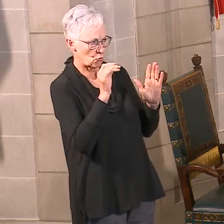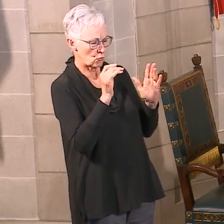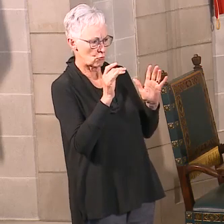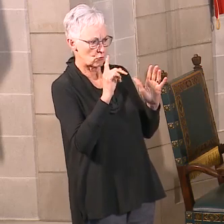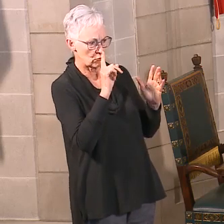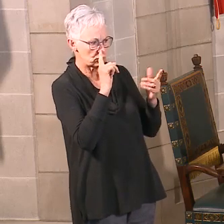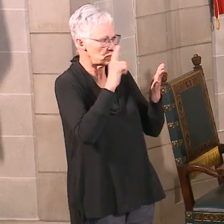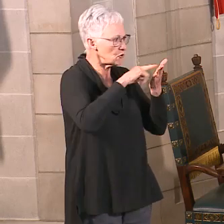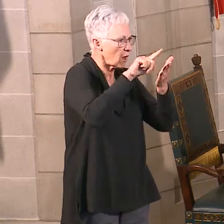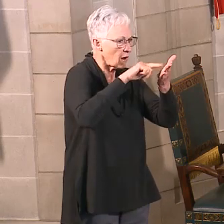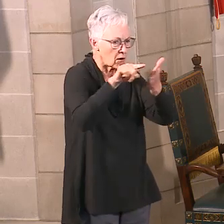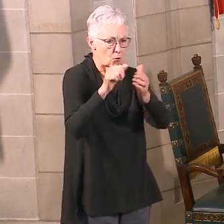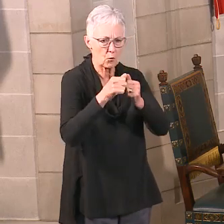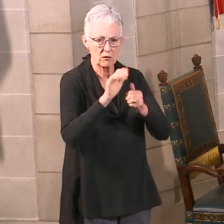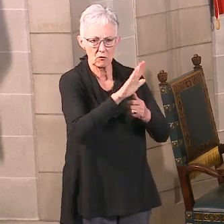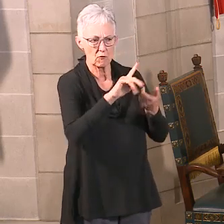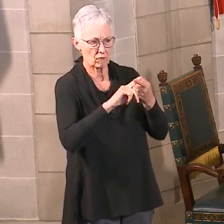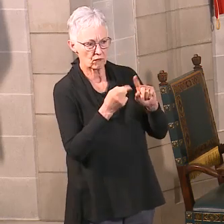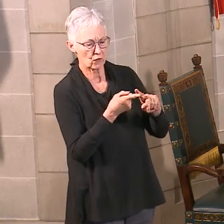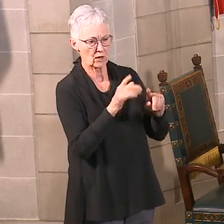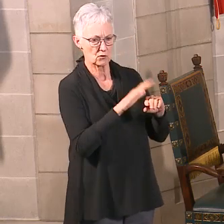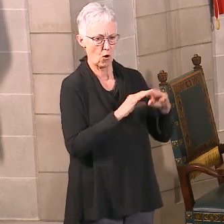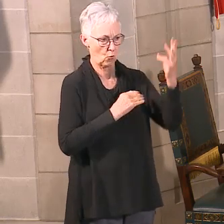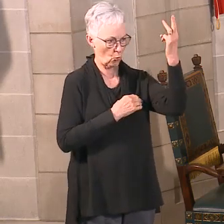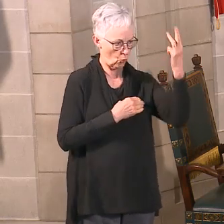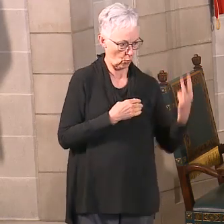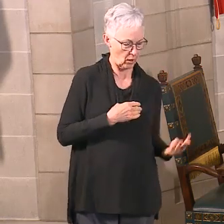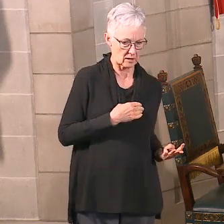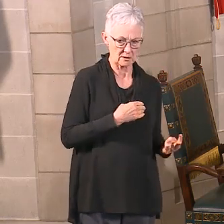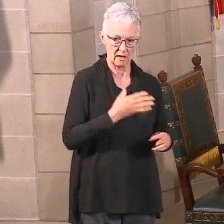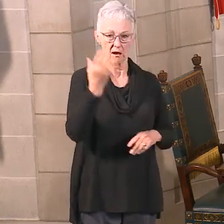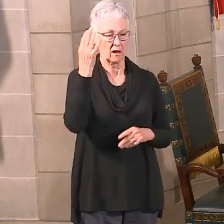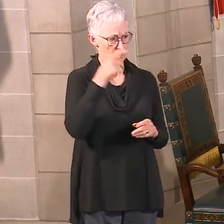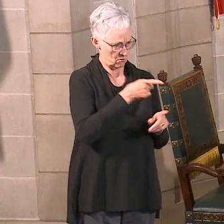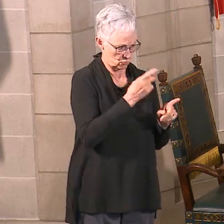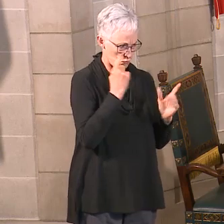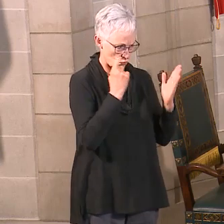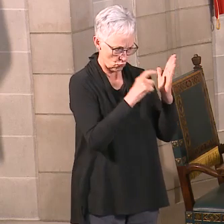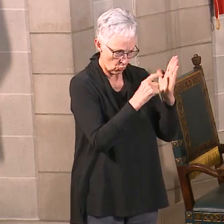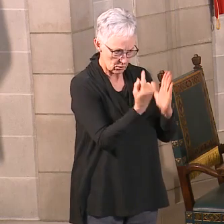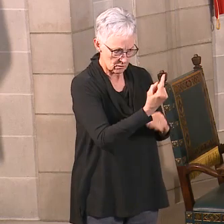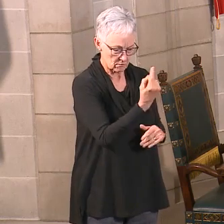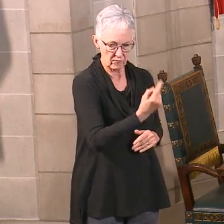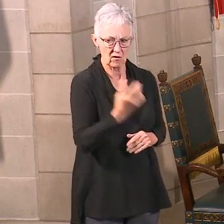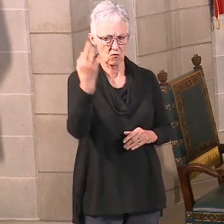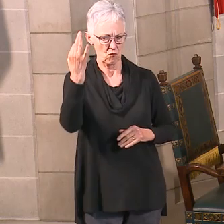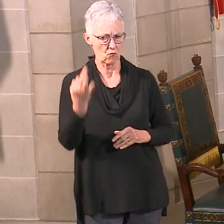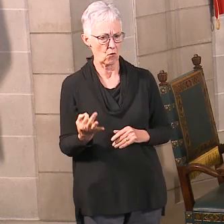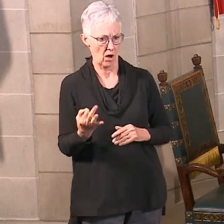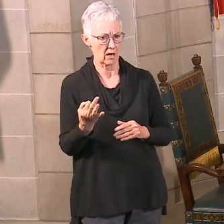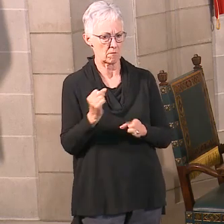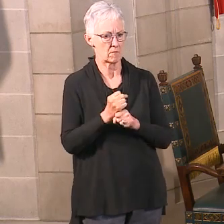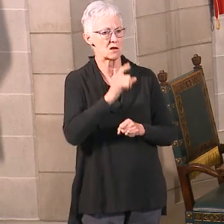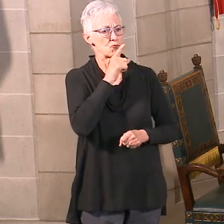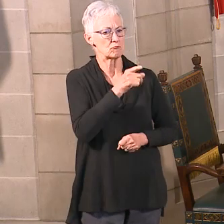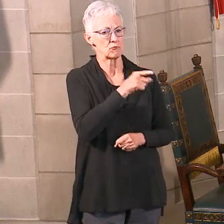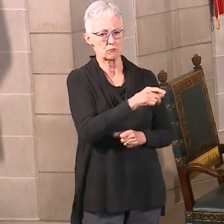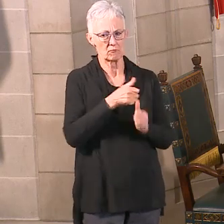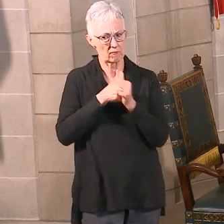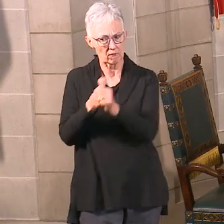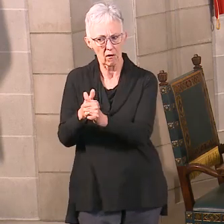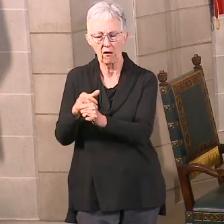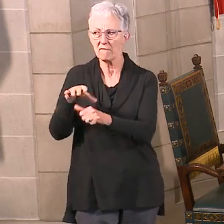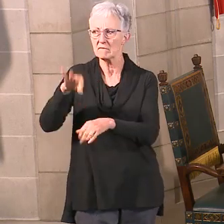focus. So I know you'll take care of yourselves. You will encourage the conversation so that people ask for help.